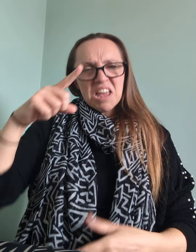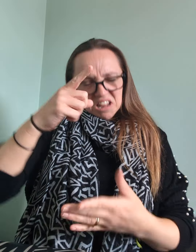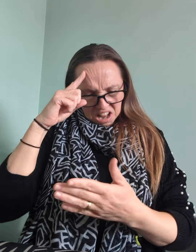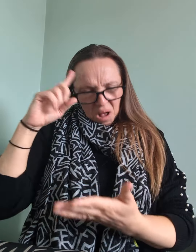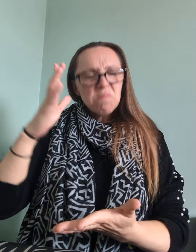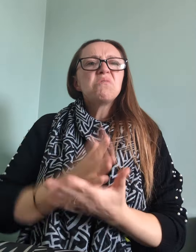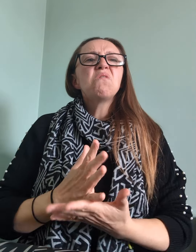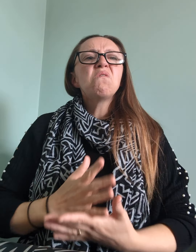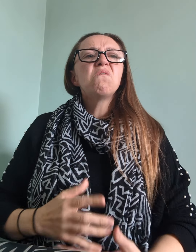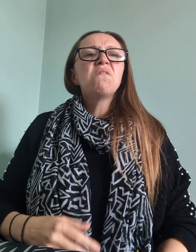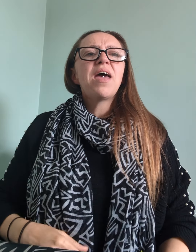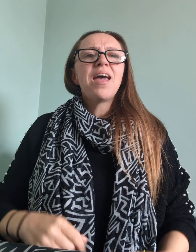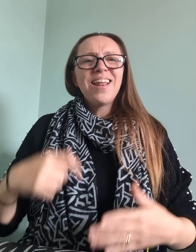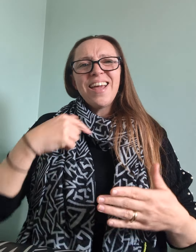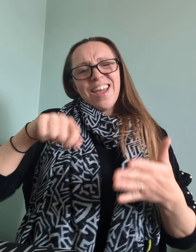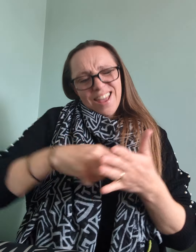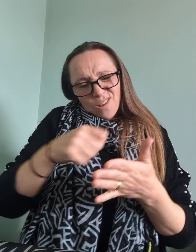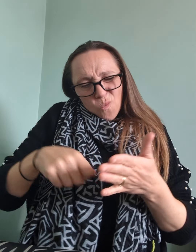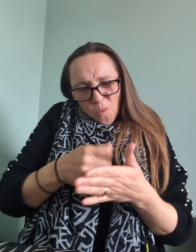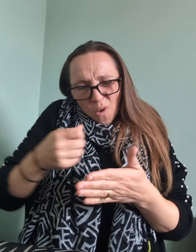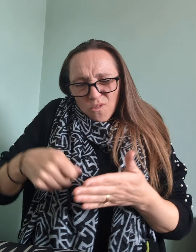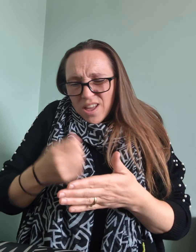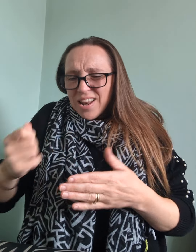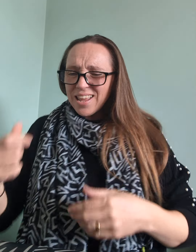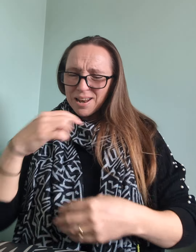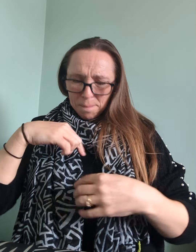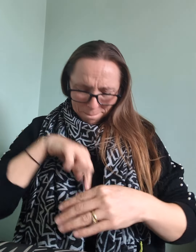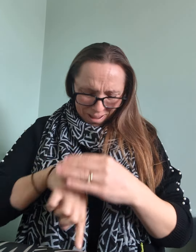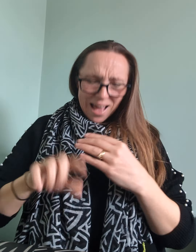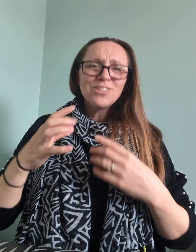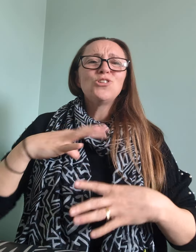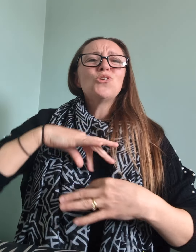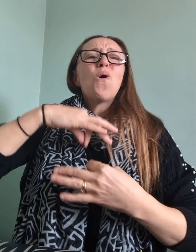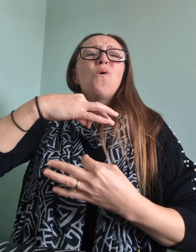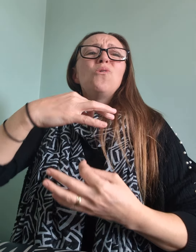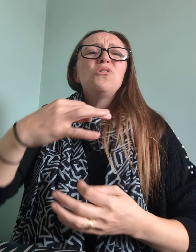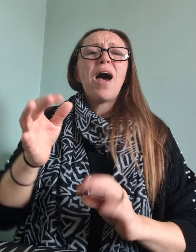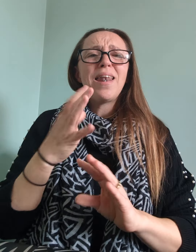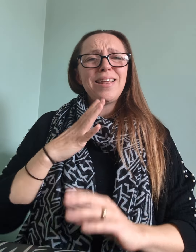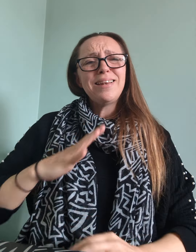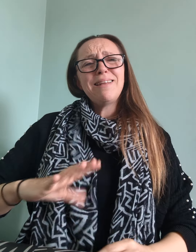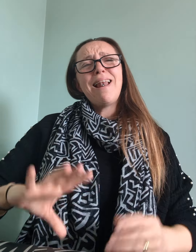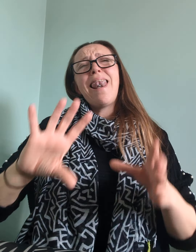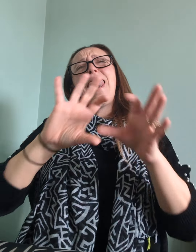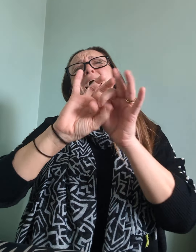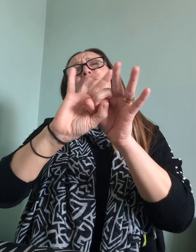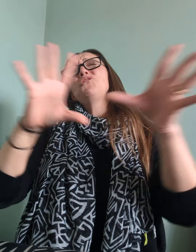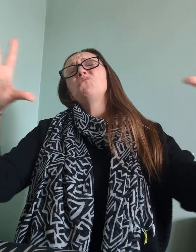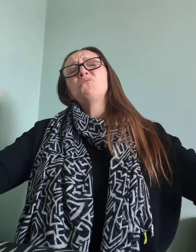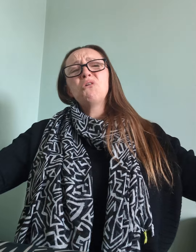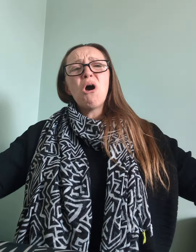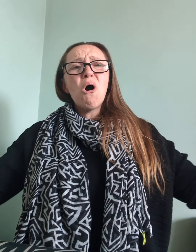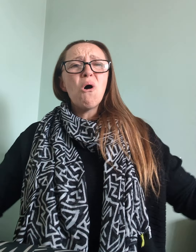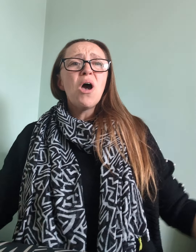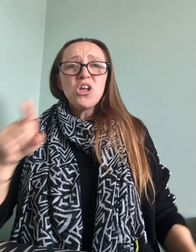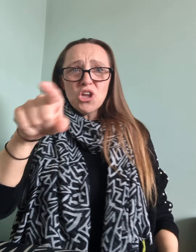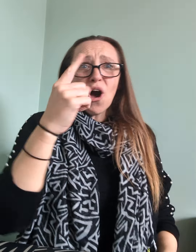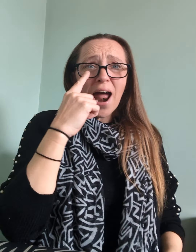it's up to fate, it's woven in my soul I need to let you go, your